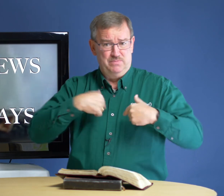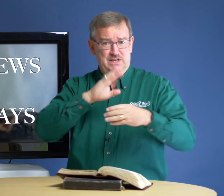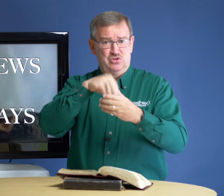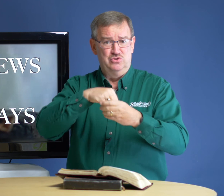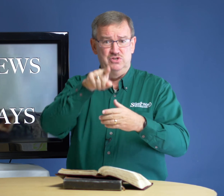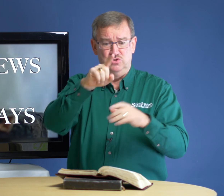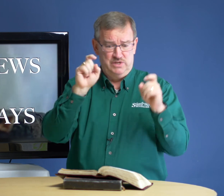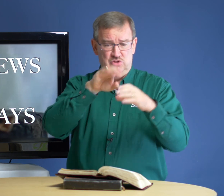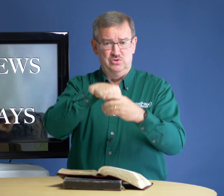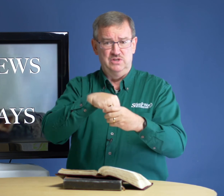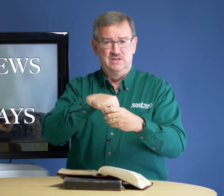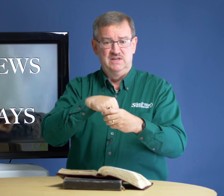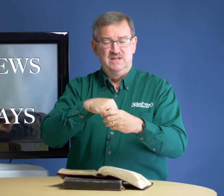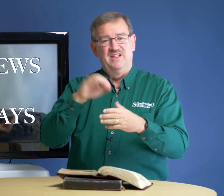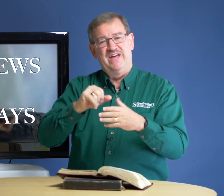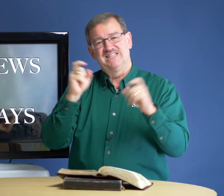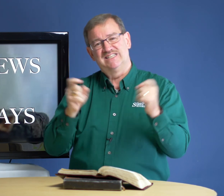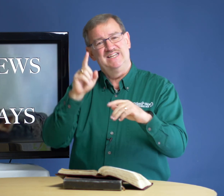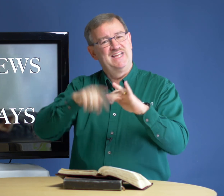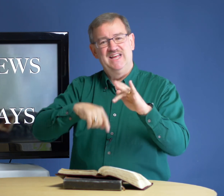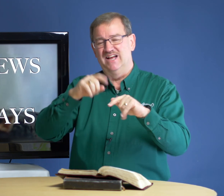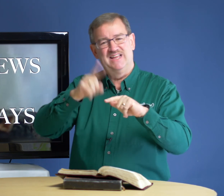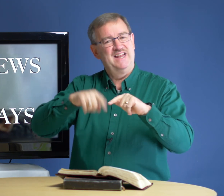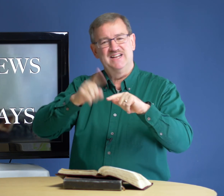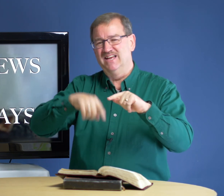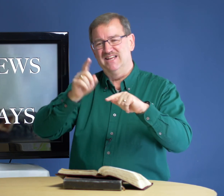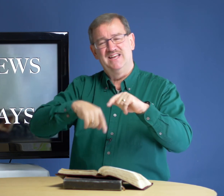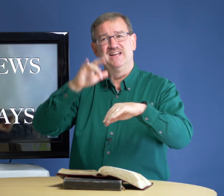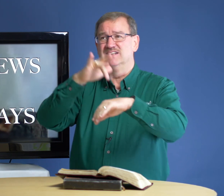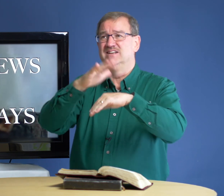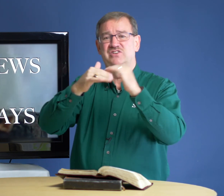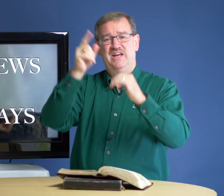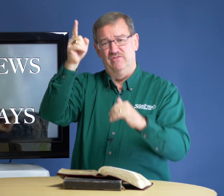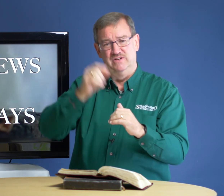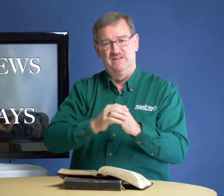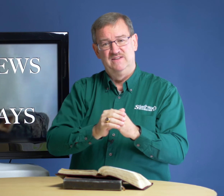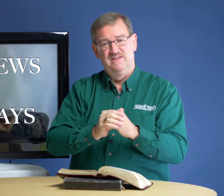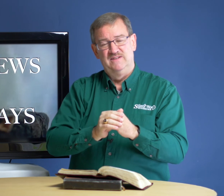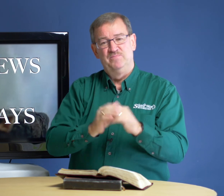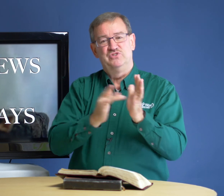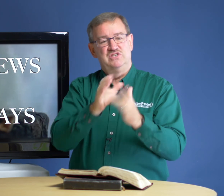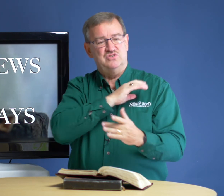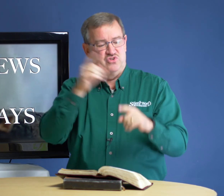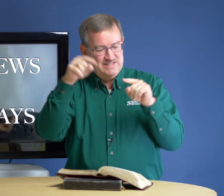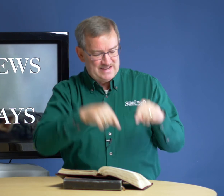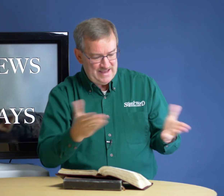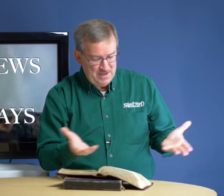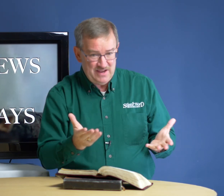me included, you included. That sin cannot, cannot, cannot, cannot touch heaven. Jesus Christ came here,